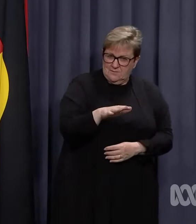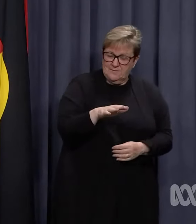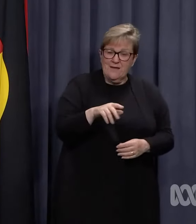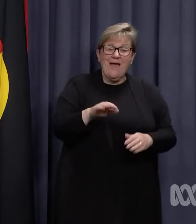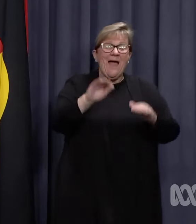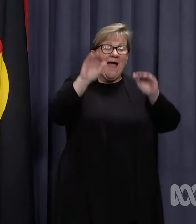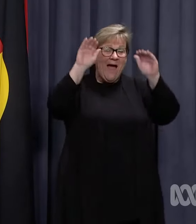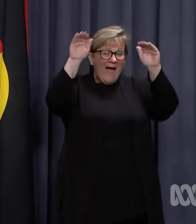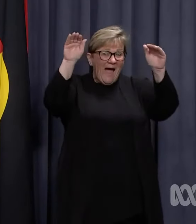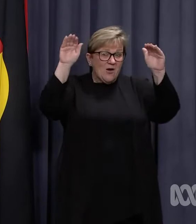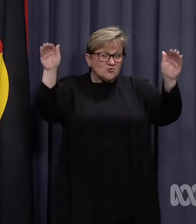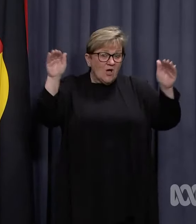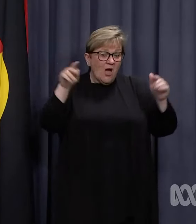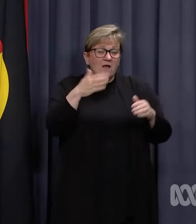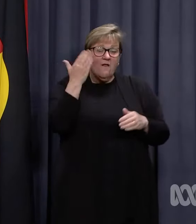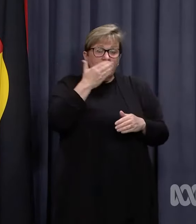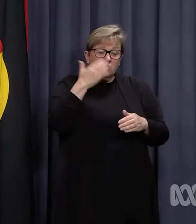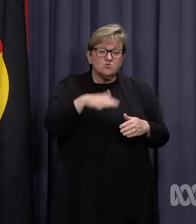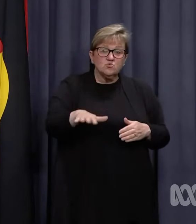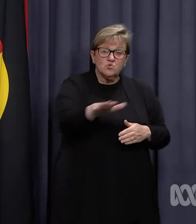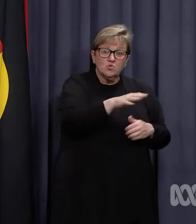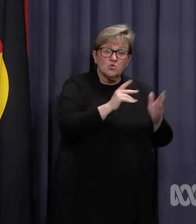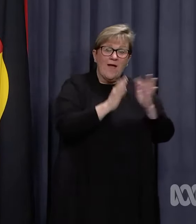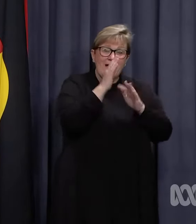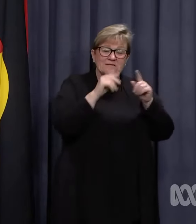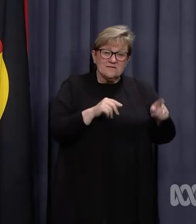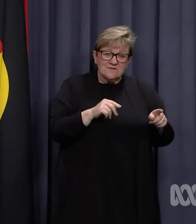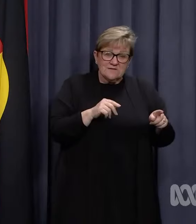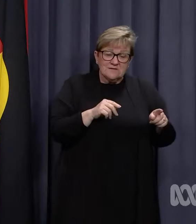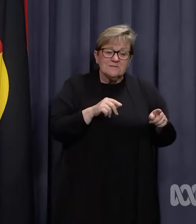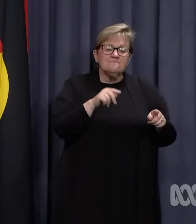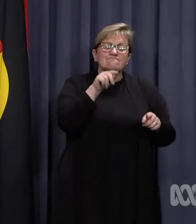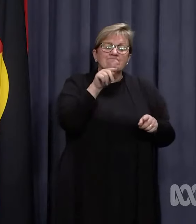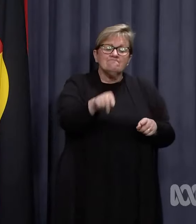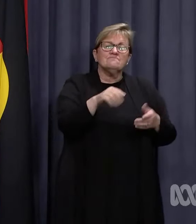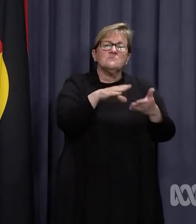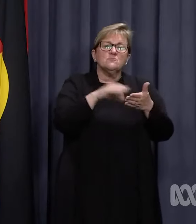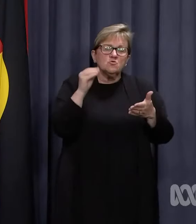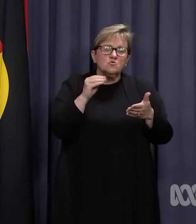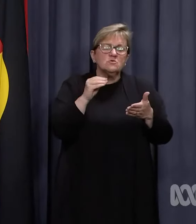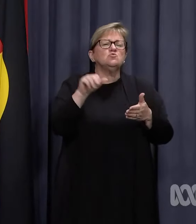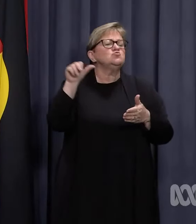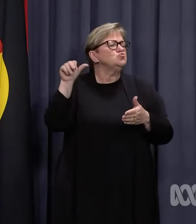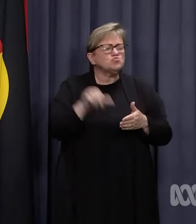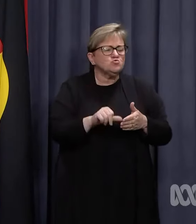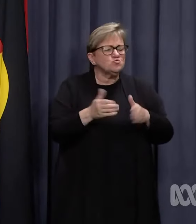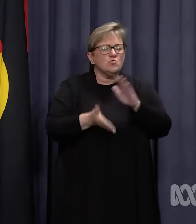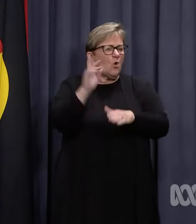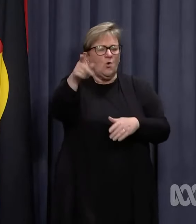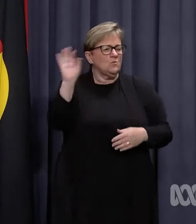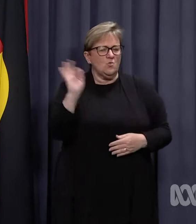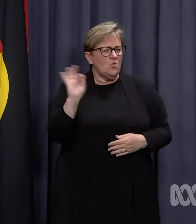Outside of these school-related activities, these students should quarantine.